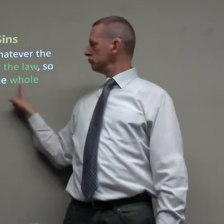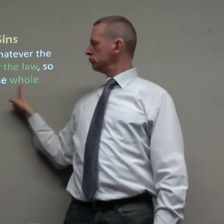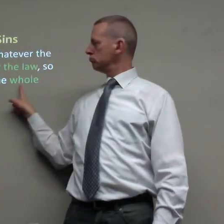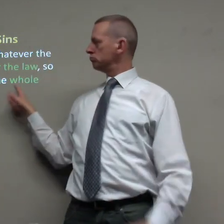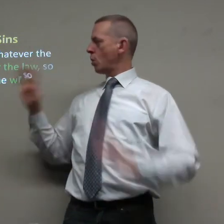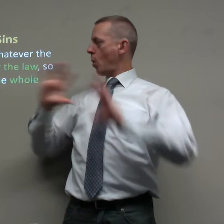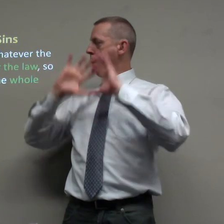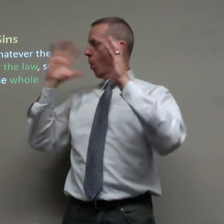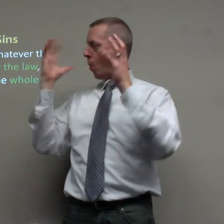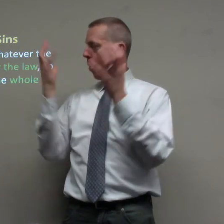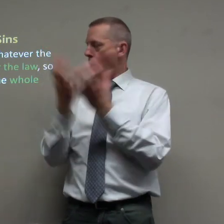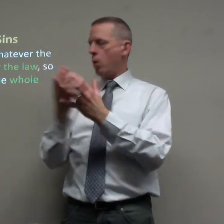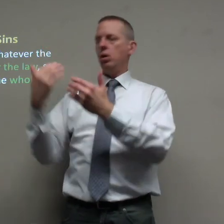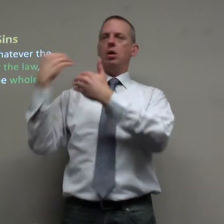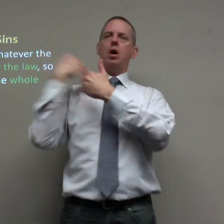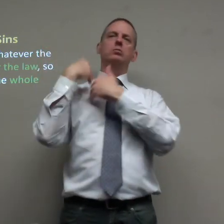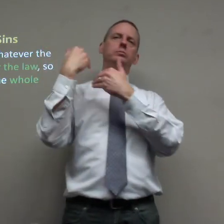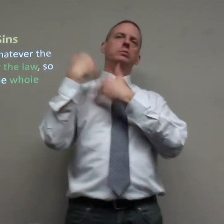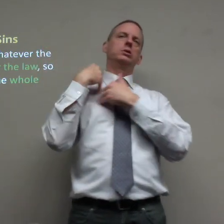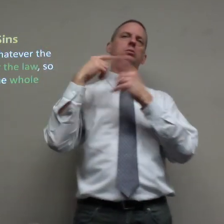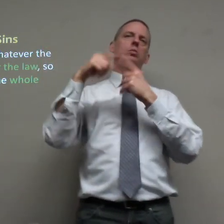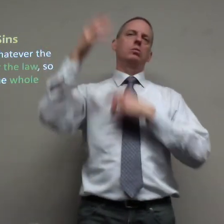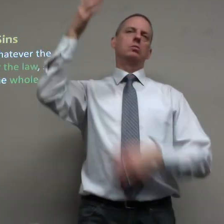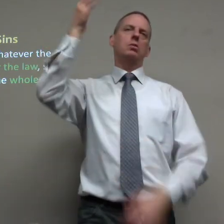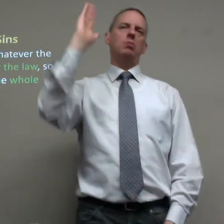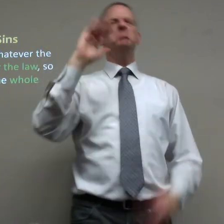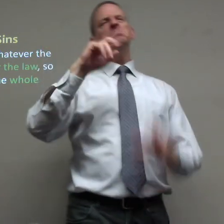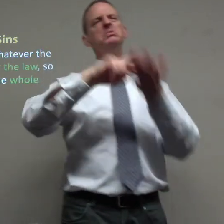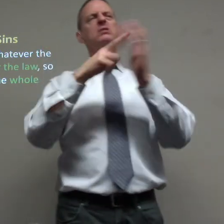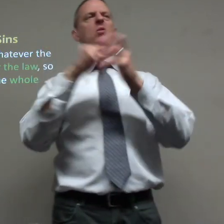The whole world may be accountable for God.